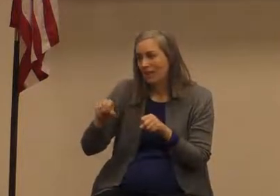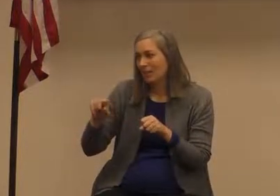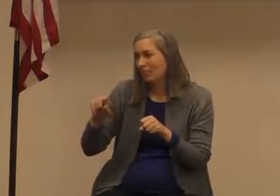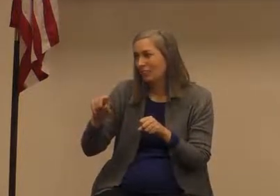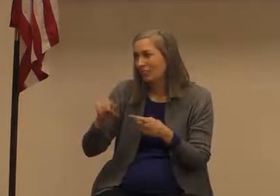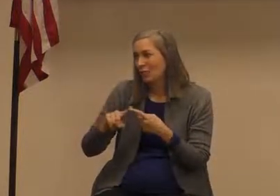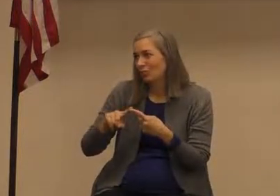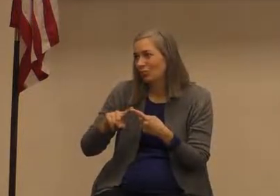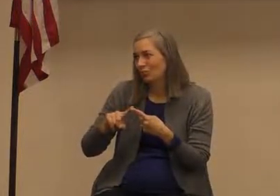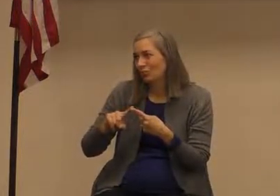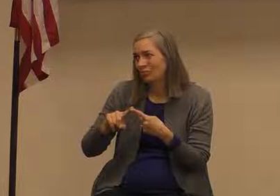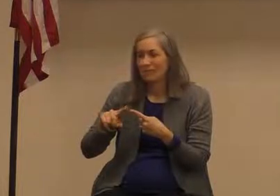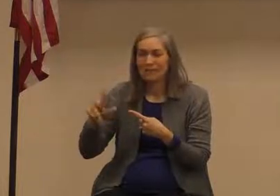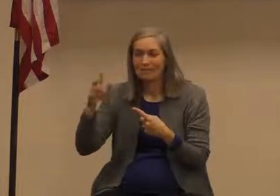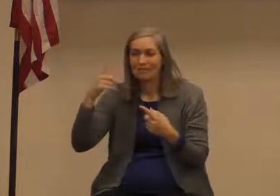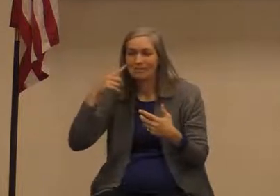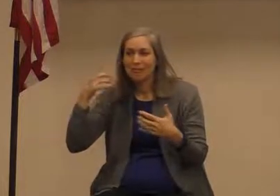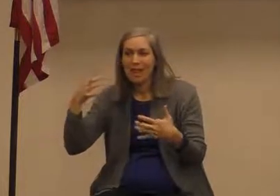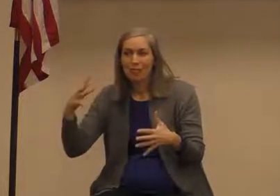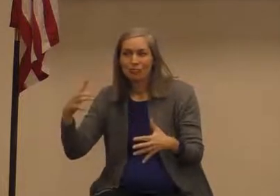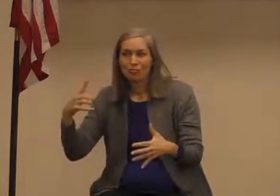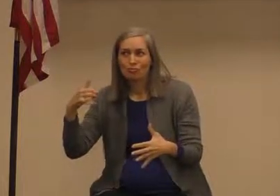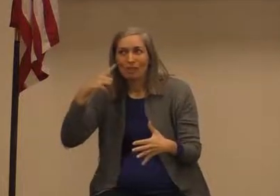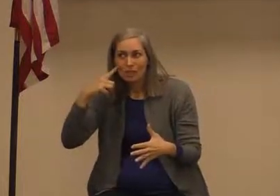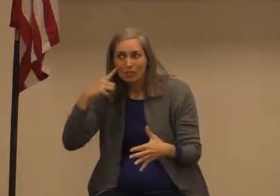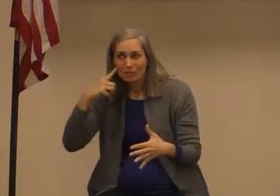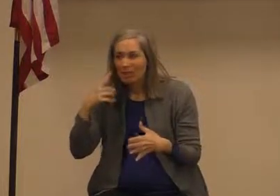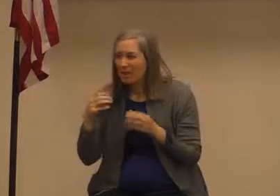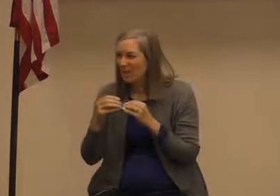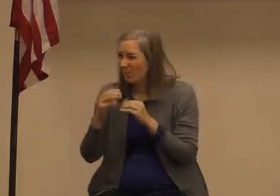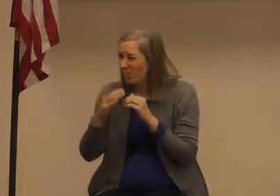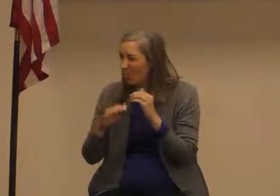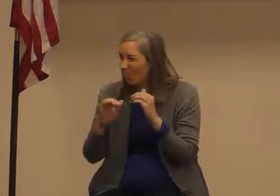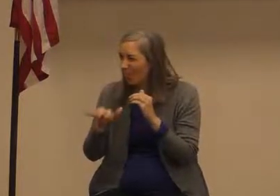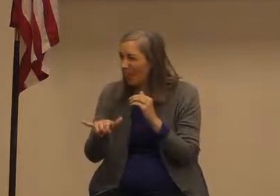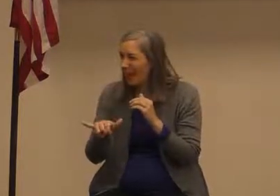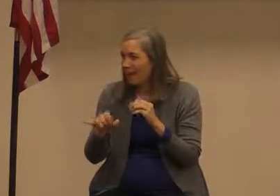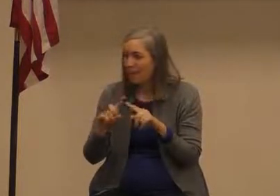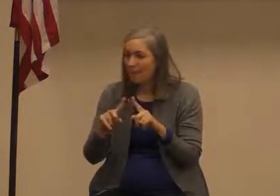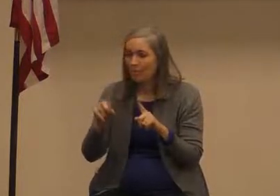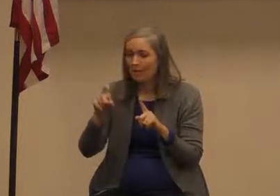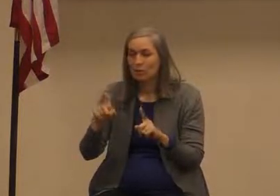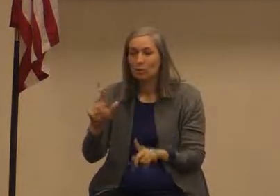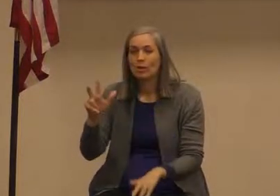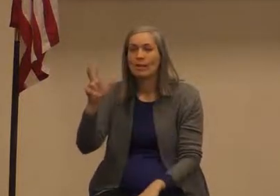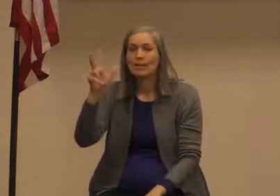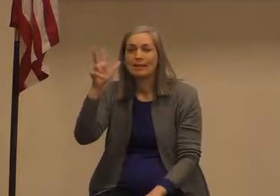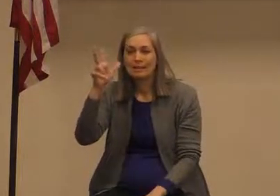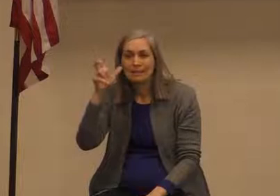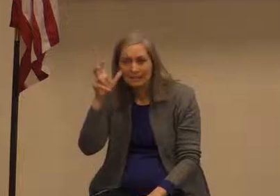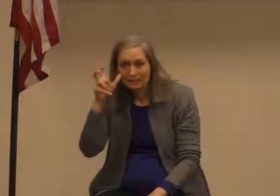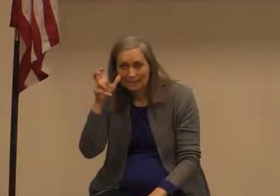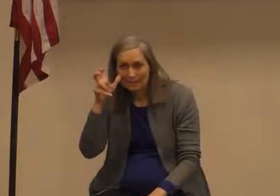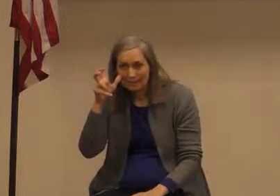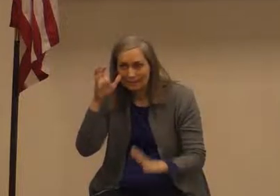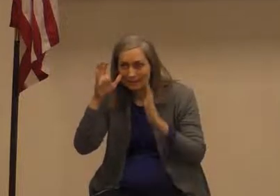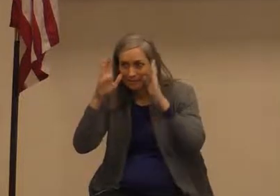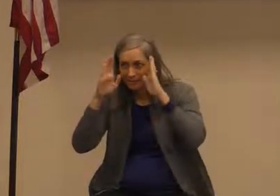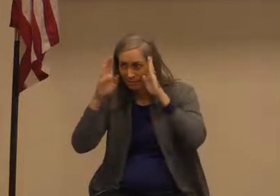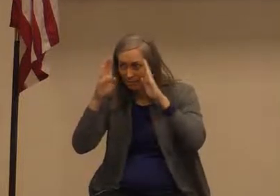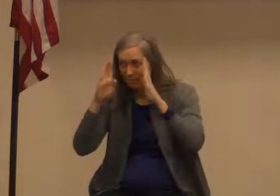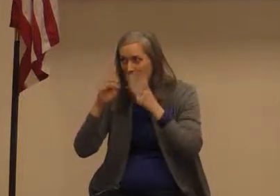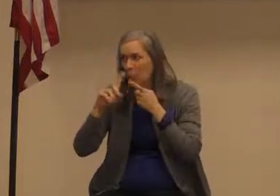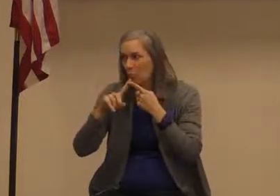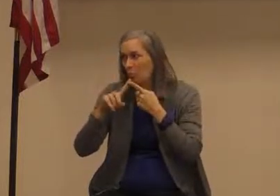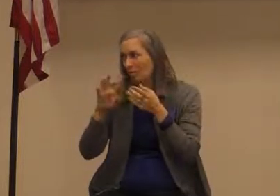up the sounds that are in our environment it is more than that it is rather listening being attentive to the message